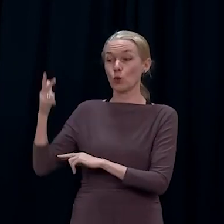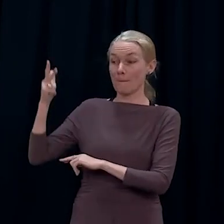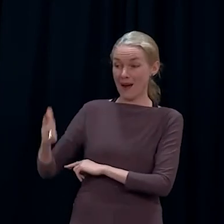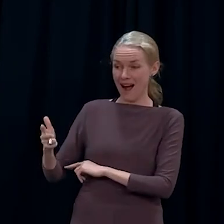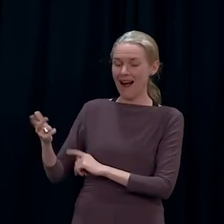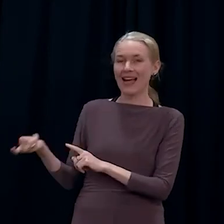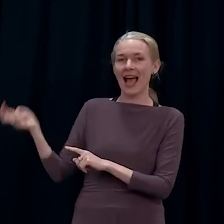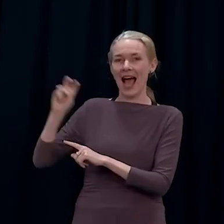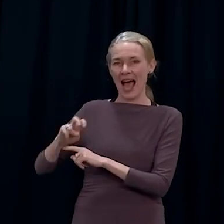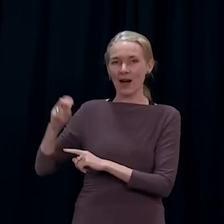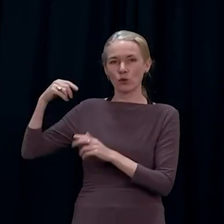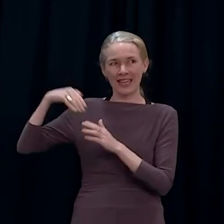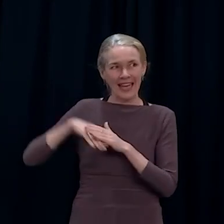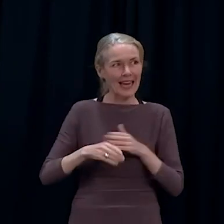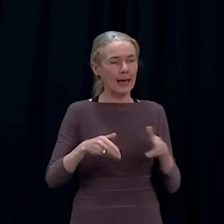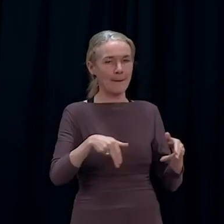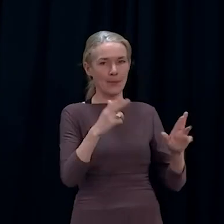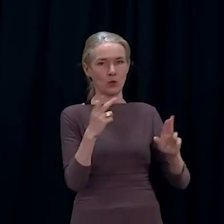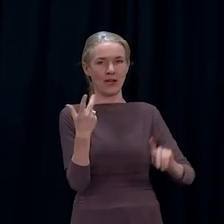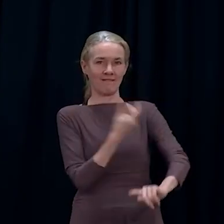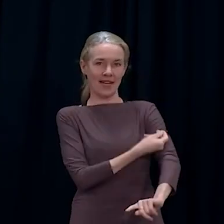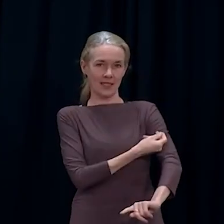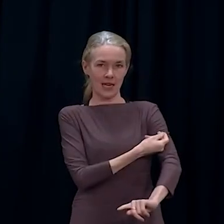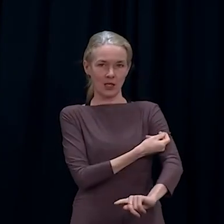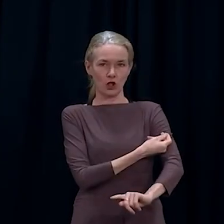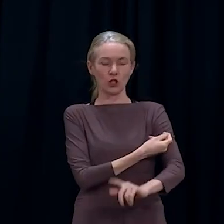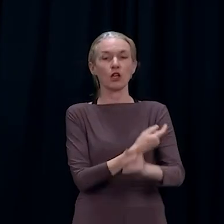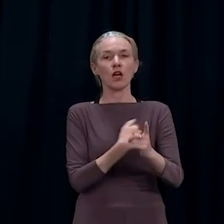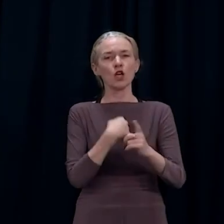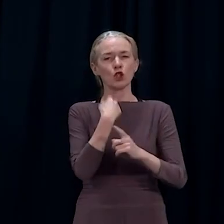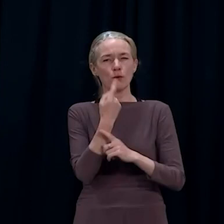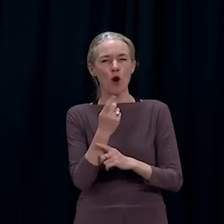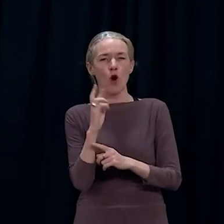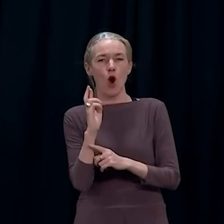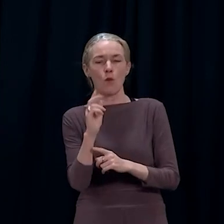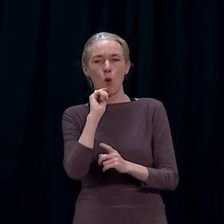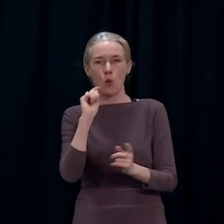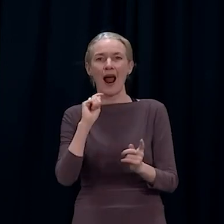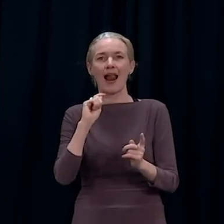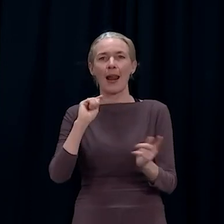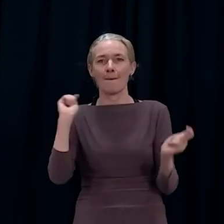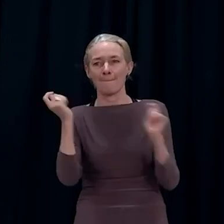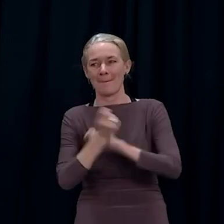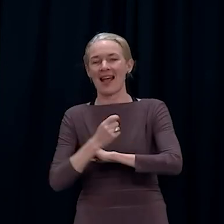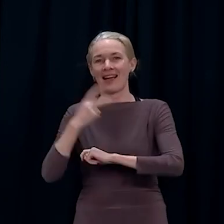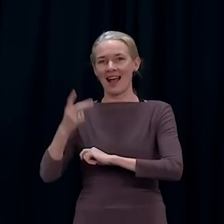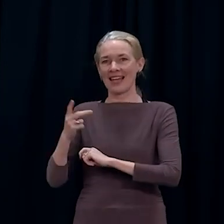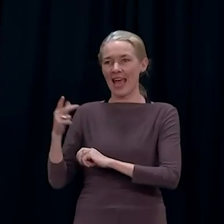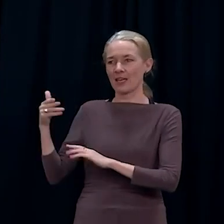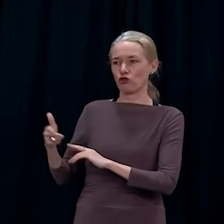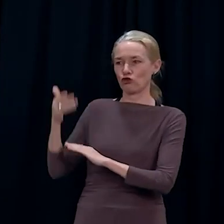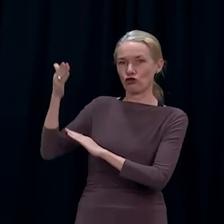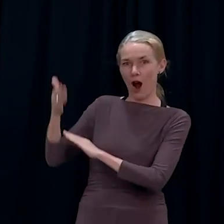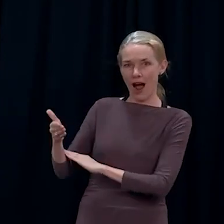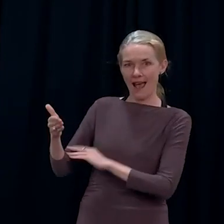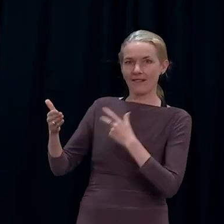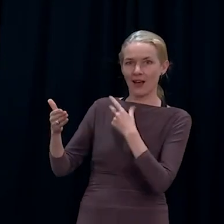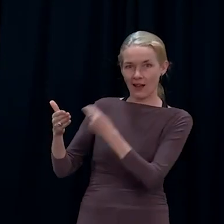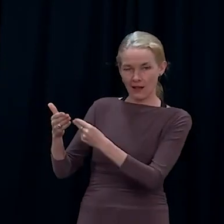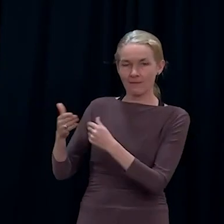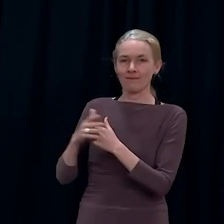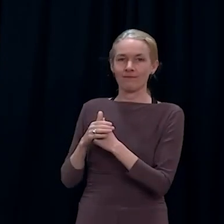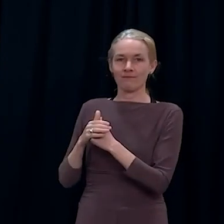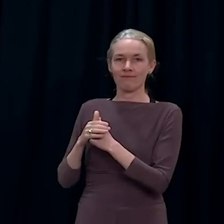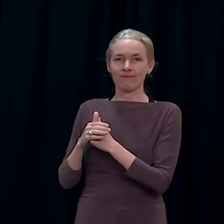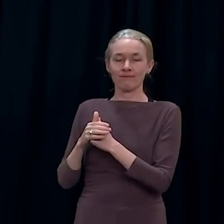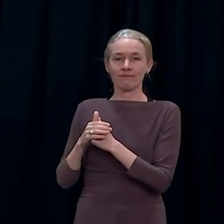The usual drive-thru model we expect will reopen tomorrow. Anyone who was impacted by the late opening was not able to attend their appointment